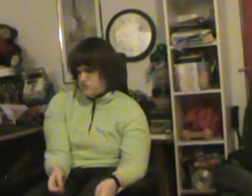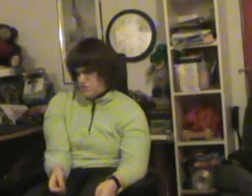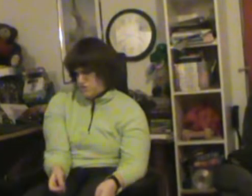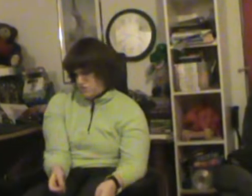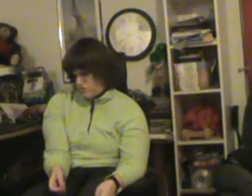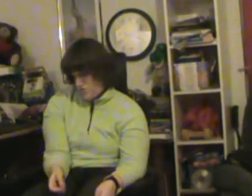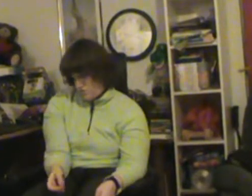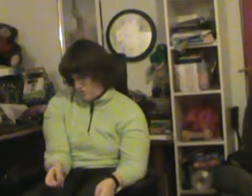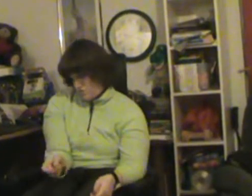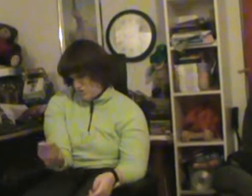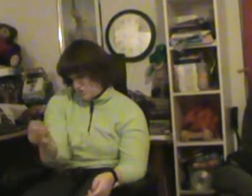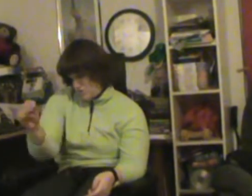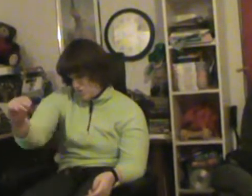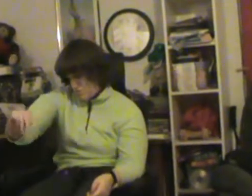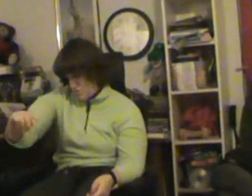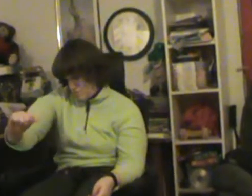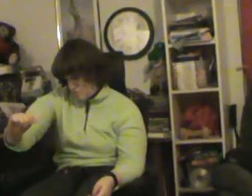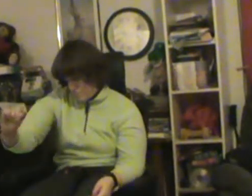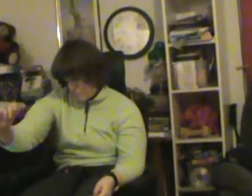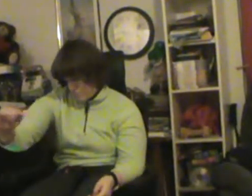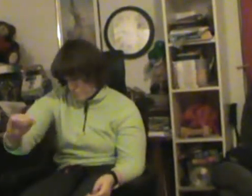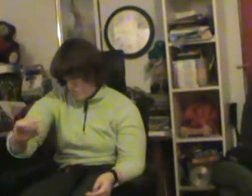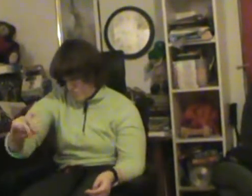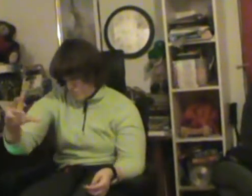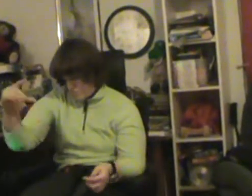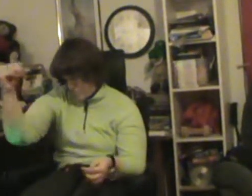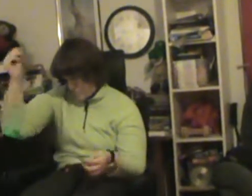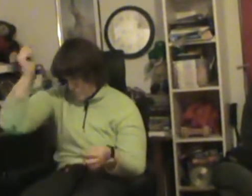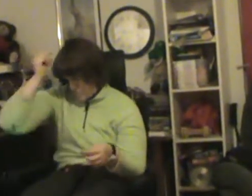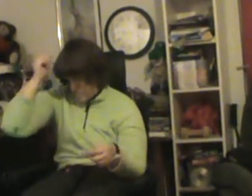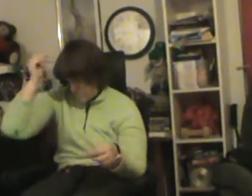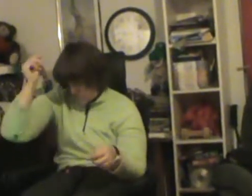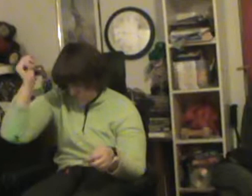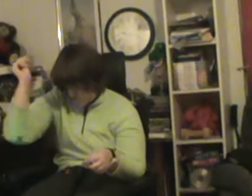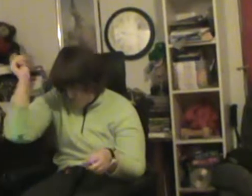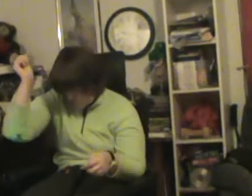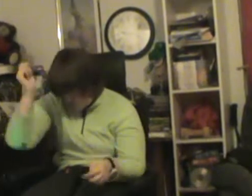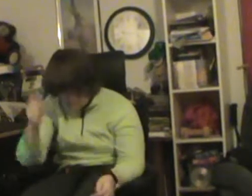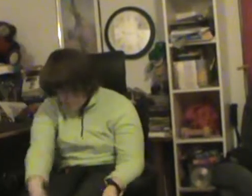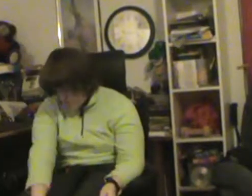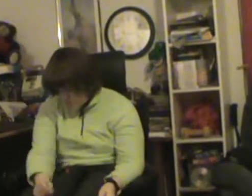if ever the rain drop should start to fall,